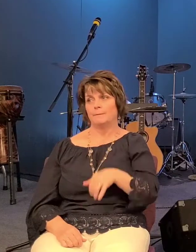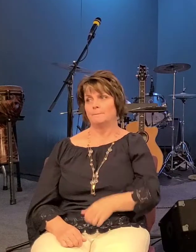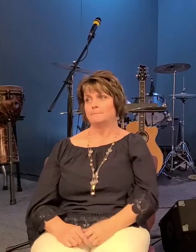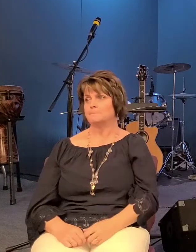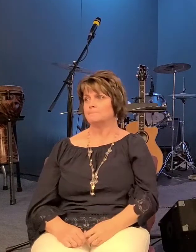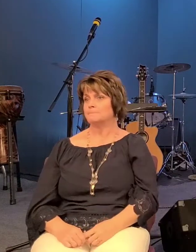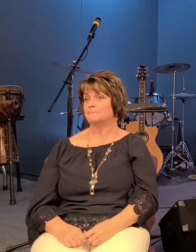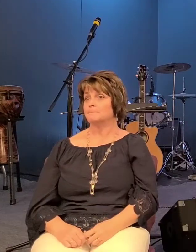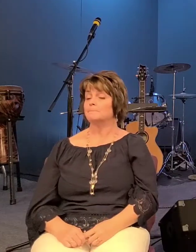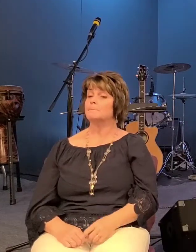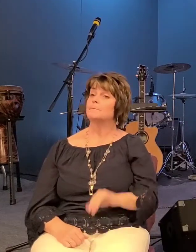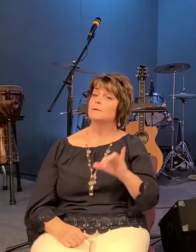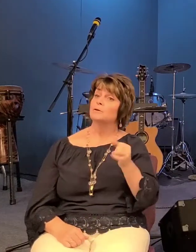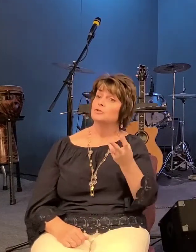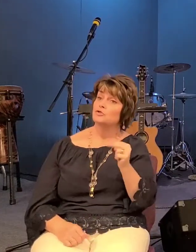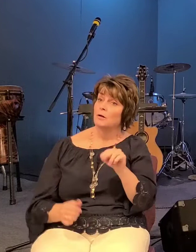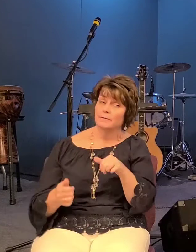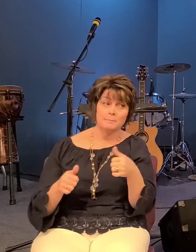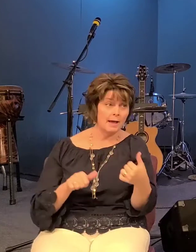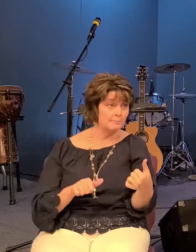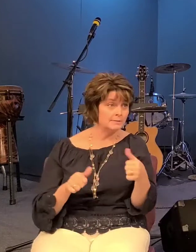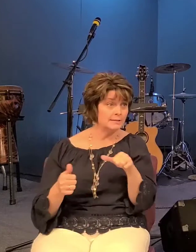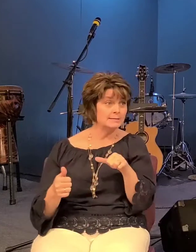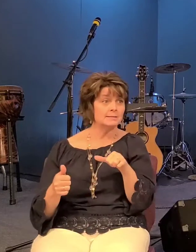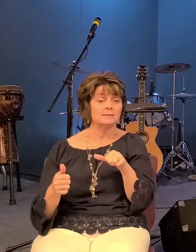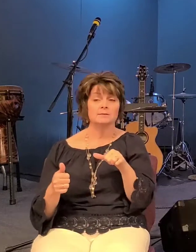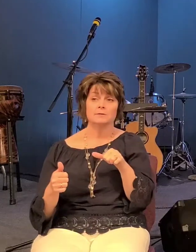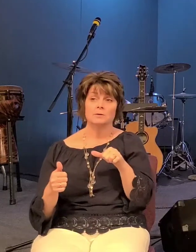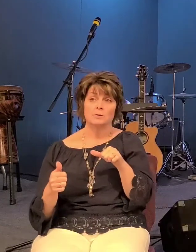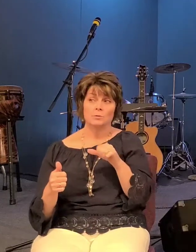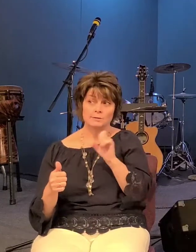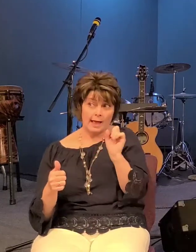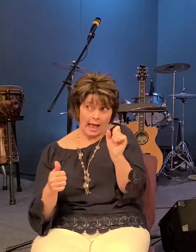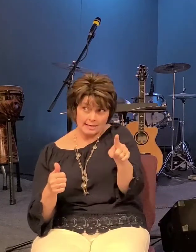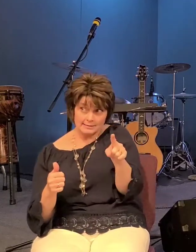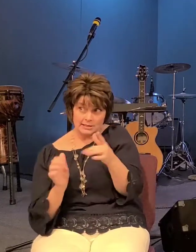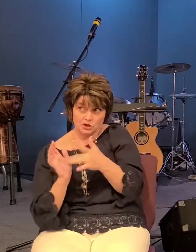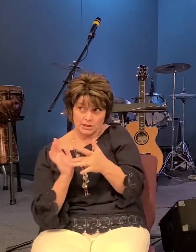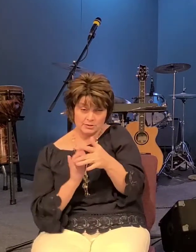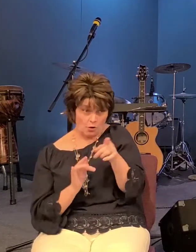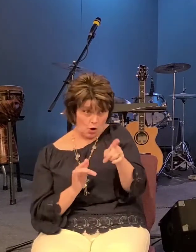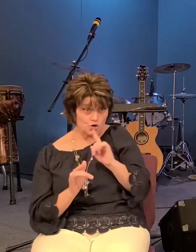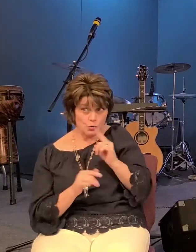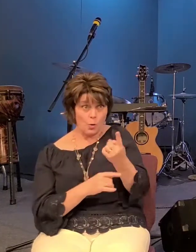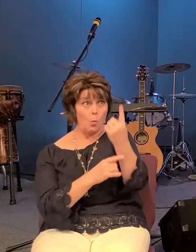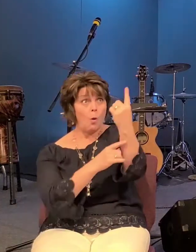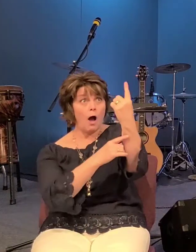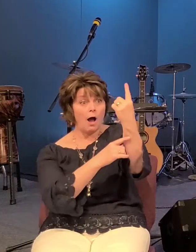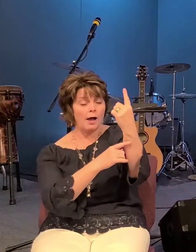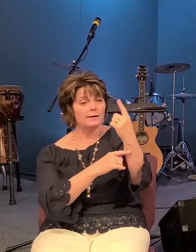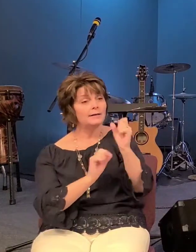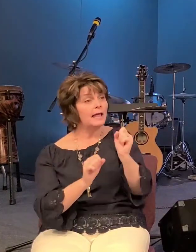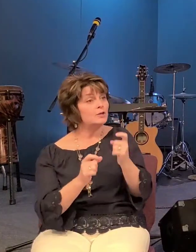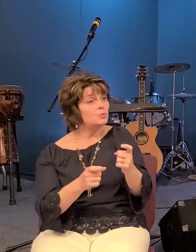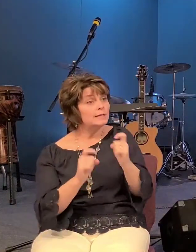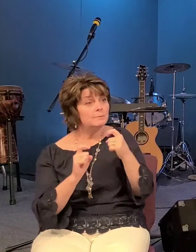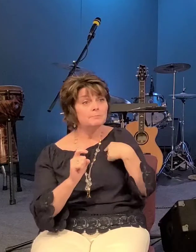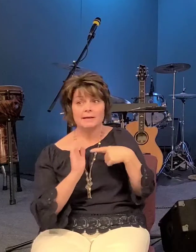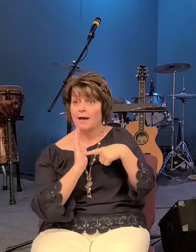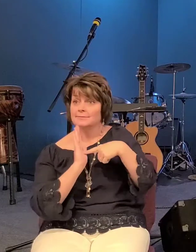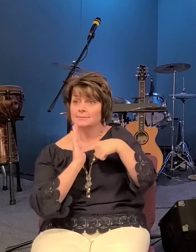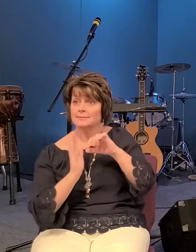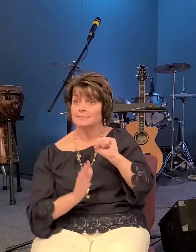whenever john the baptist was was asking are you the one can you give me some kind of sign